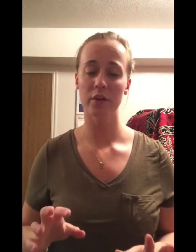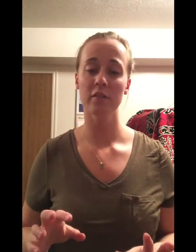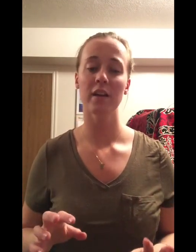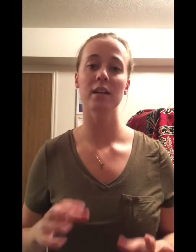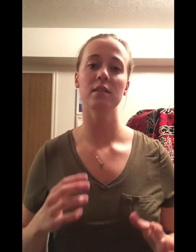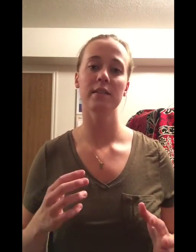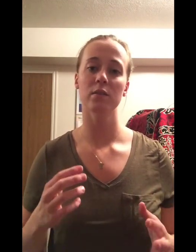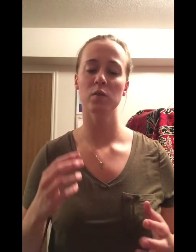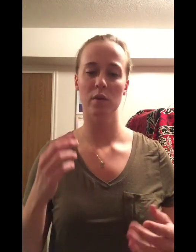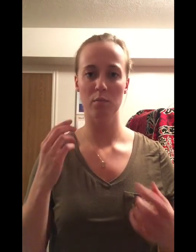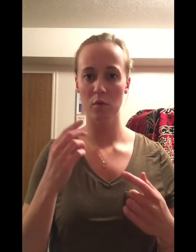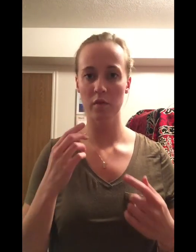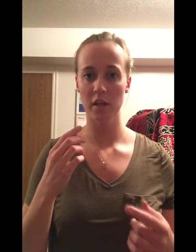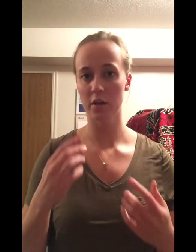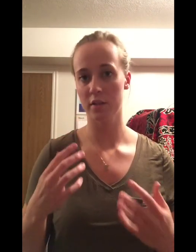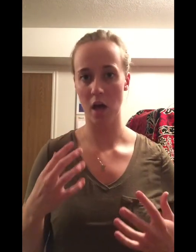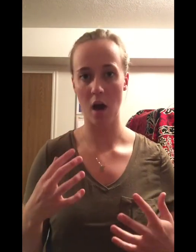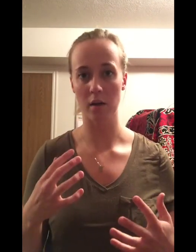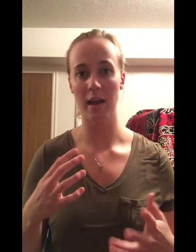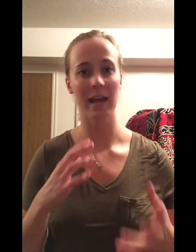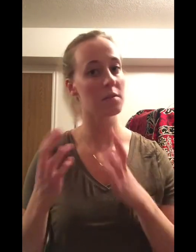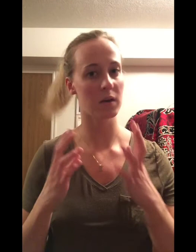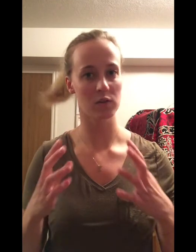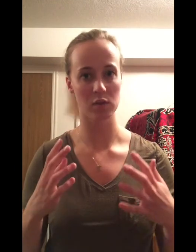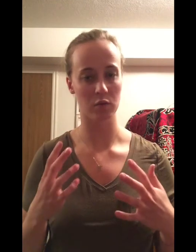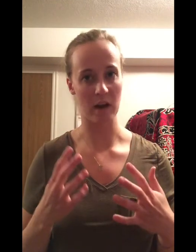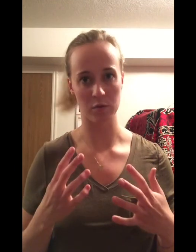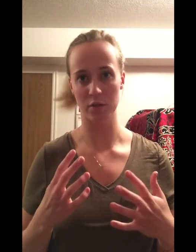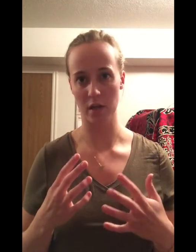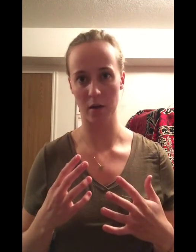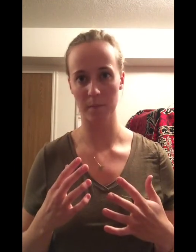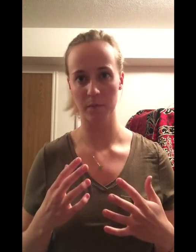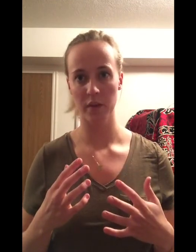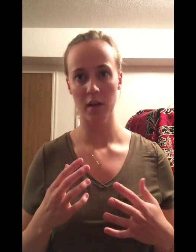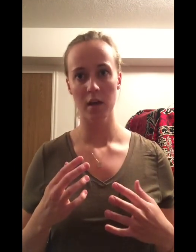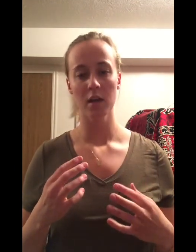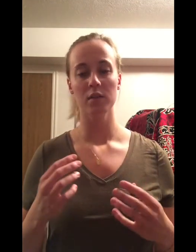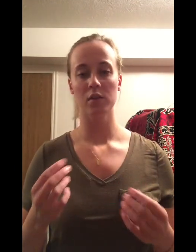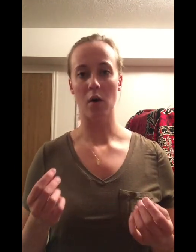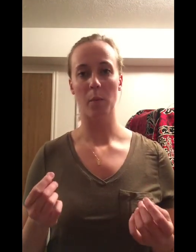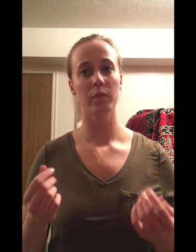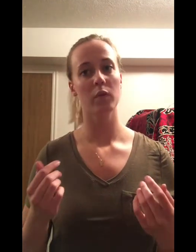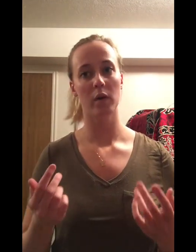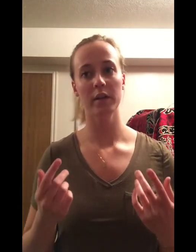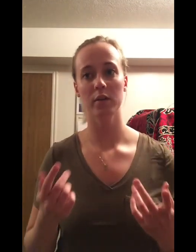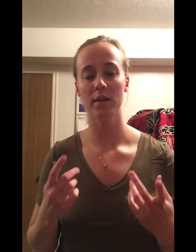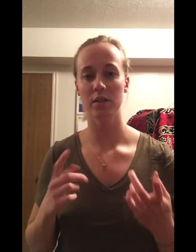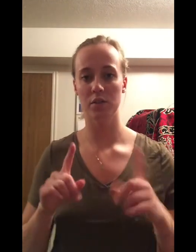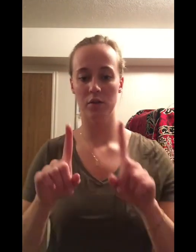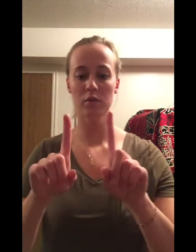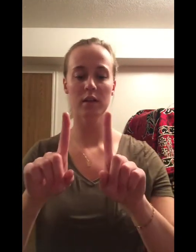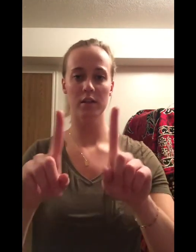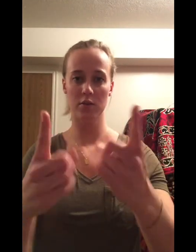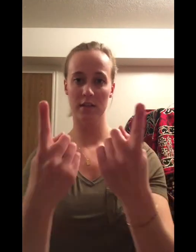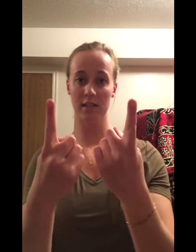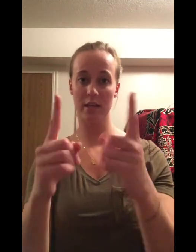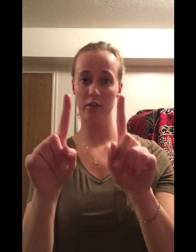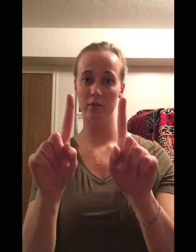nerve and it deals with moving your tongue and the muscles around your tongue. So what you're going to do is you're going to take two